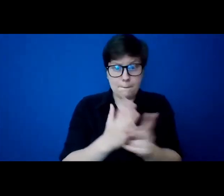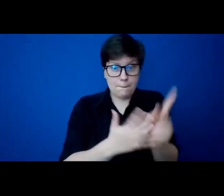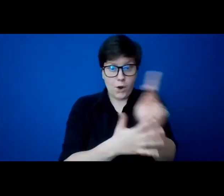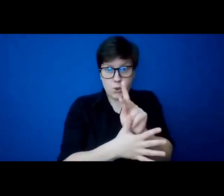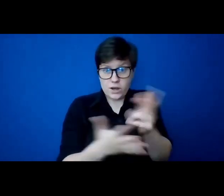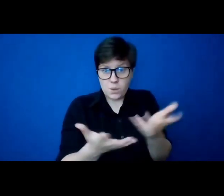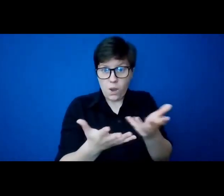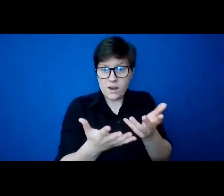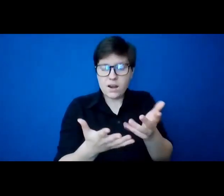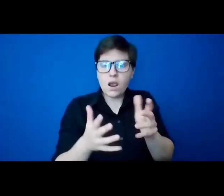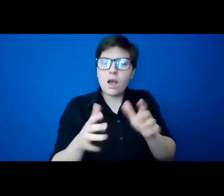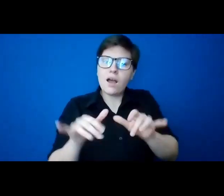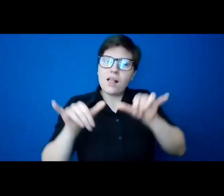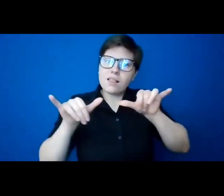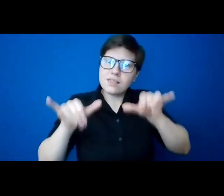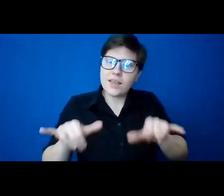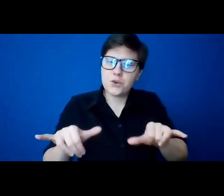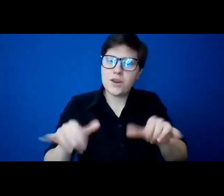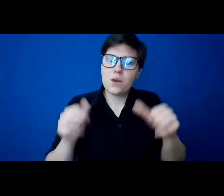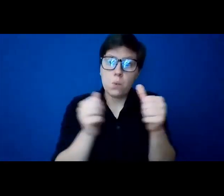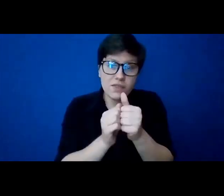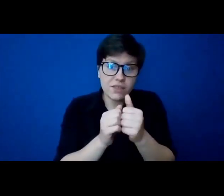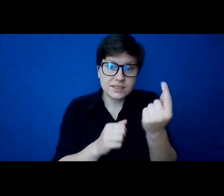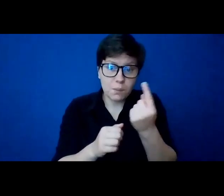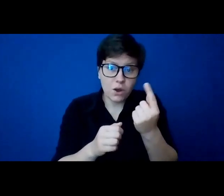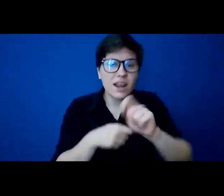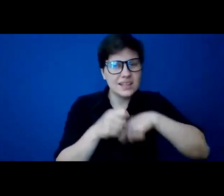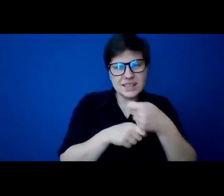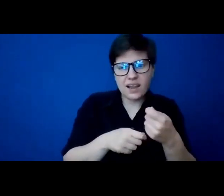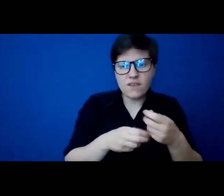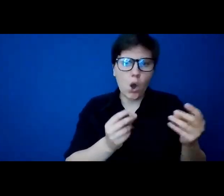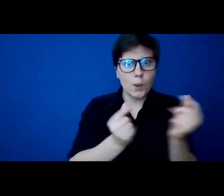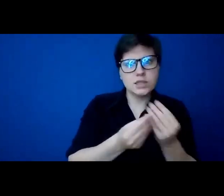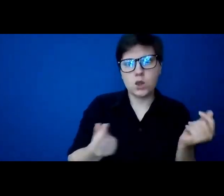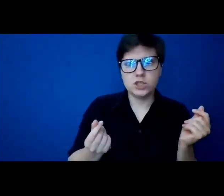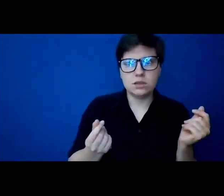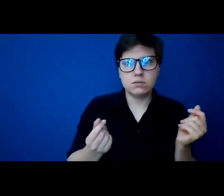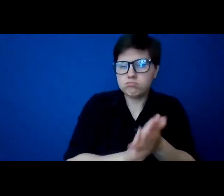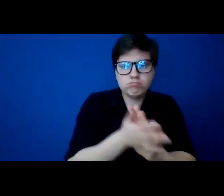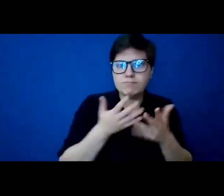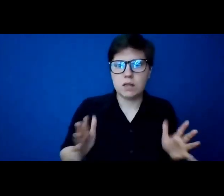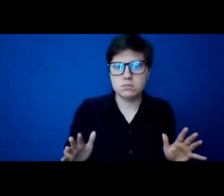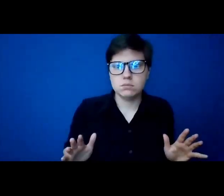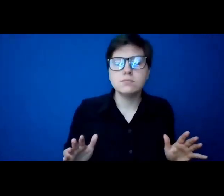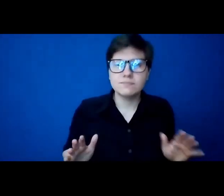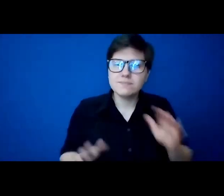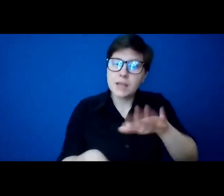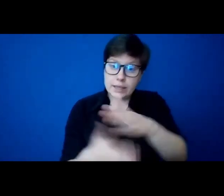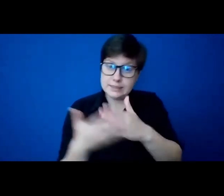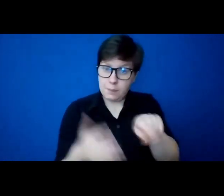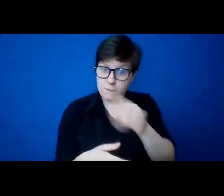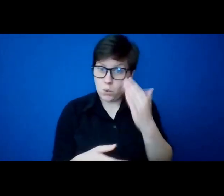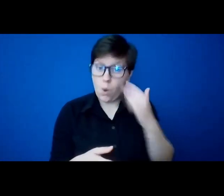someone rather than seeking a quick solution. Some of you know that last year I had a bout with cancer and because of it, I